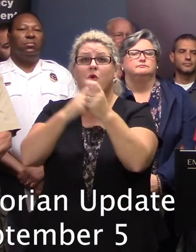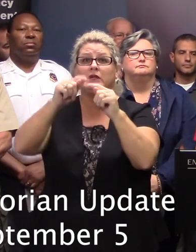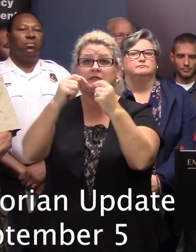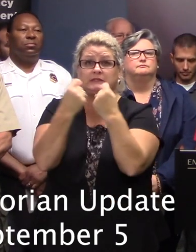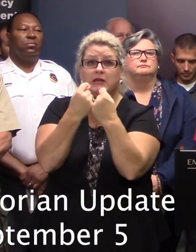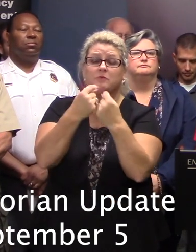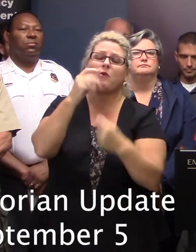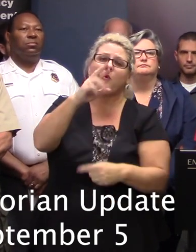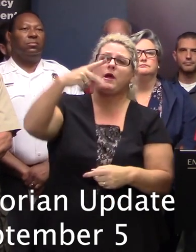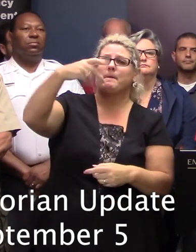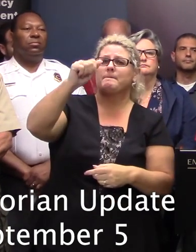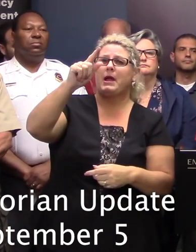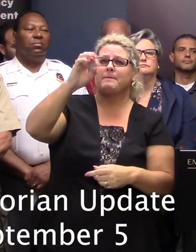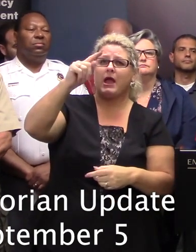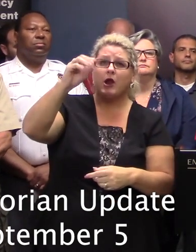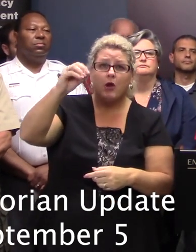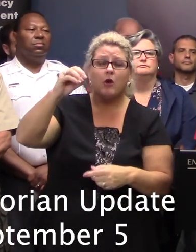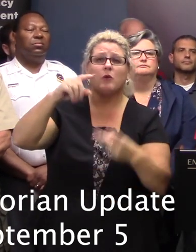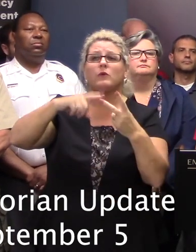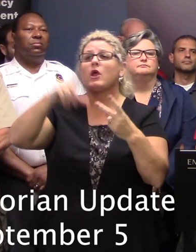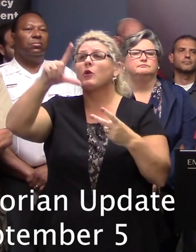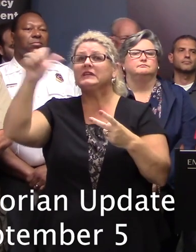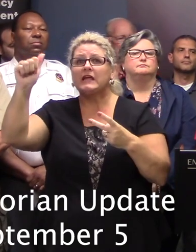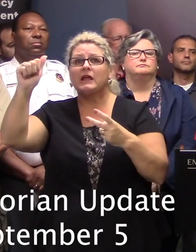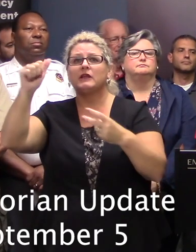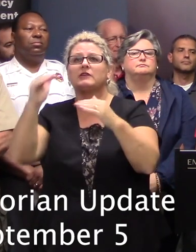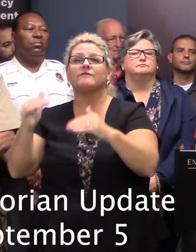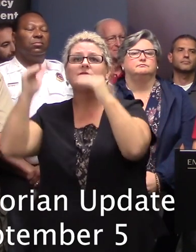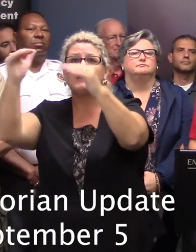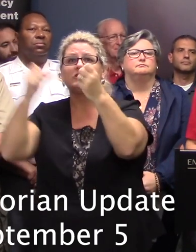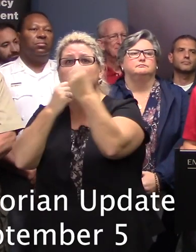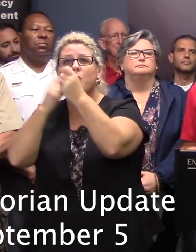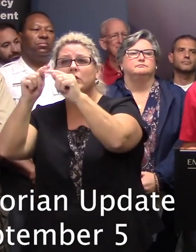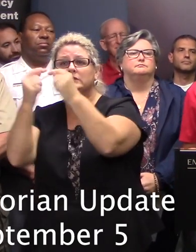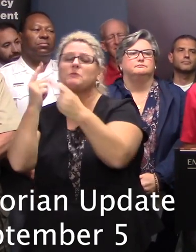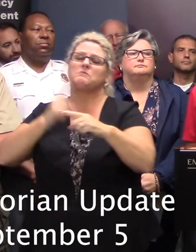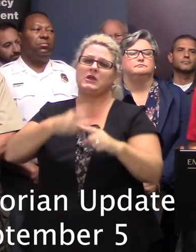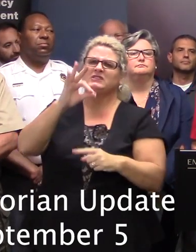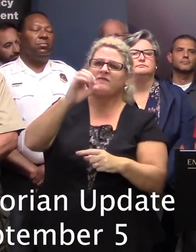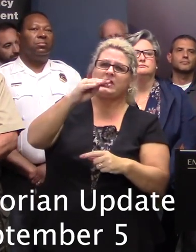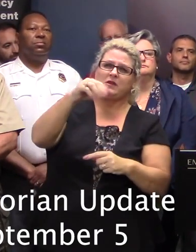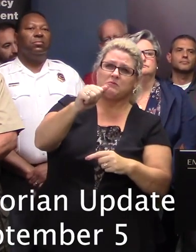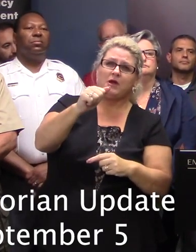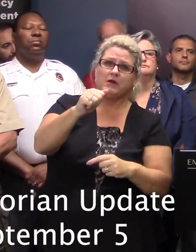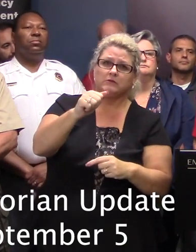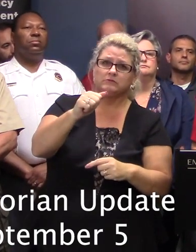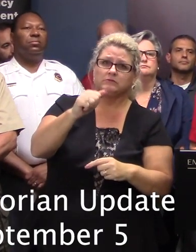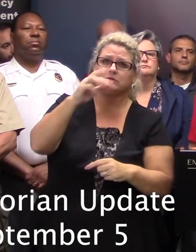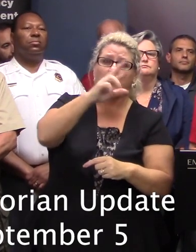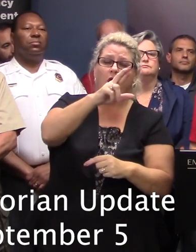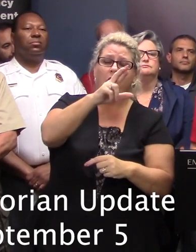Incident Support Team, Louisiana's Advanced Incident Support Team, and then FEMA's Urban Search and Rescue Red